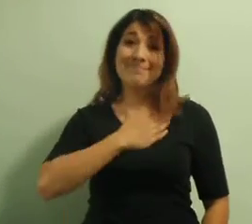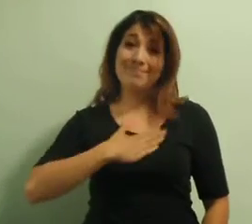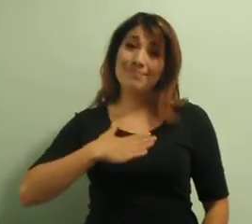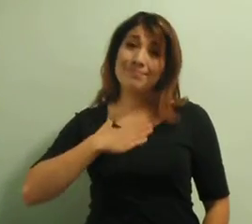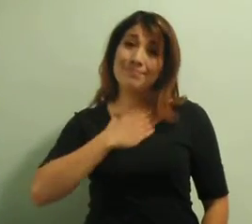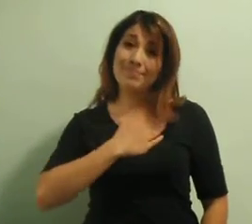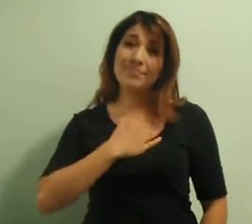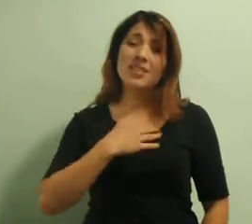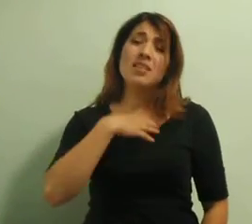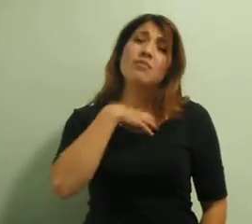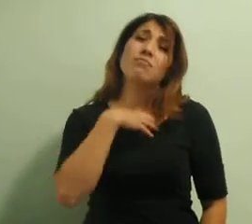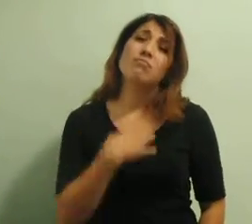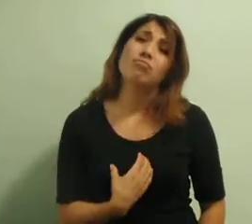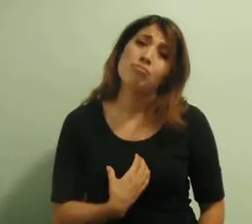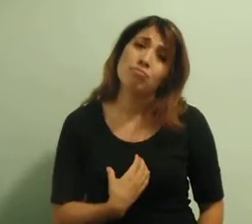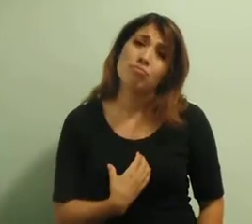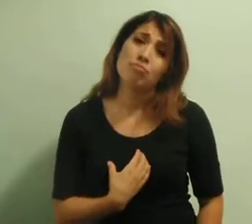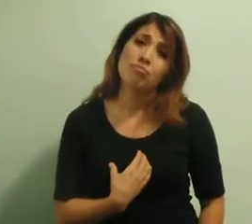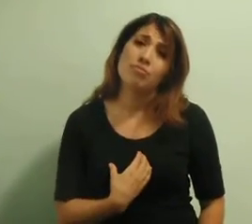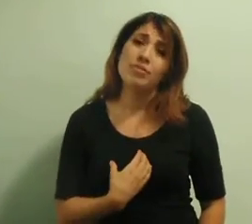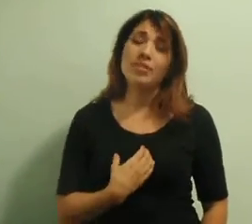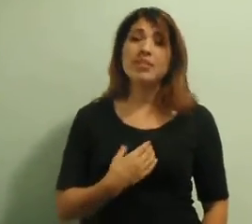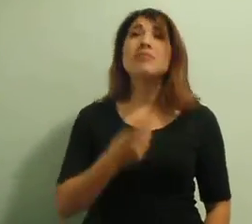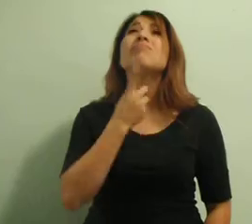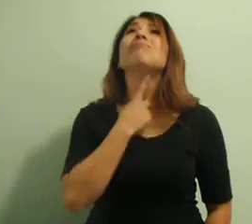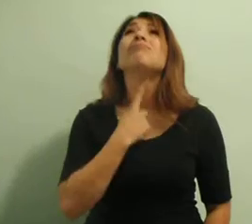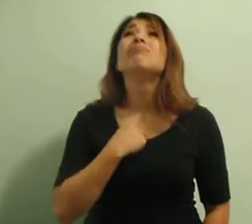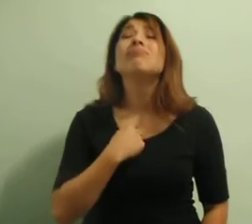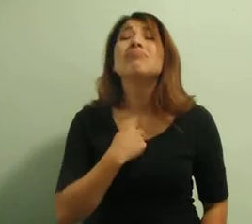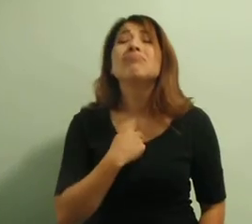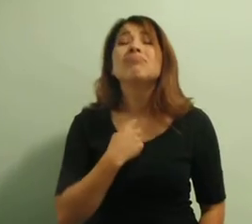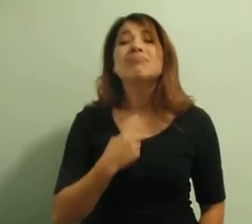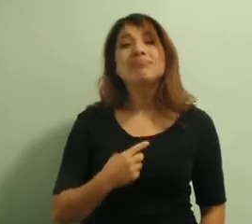Please. I'm hungry. I'm thirsty.